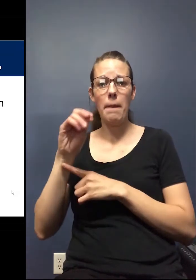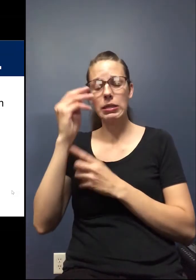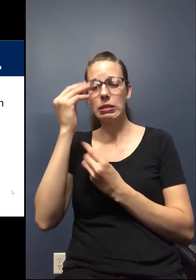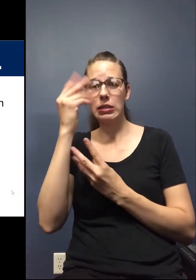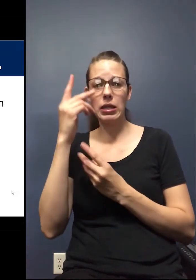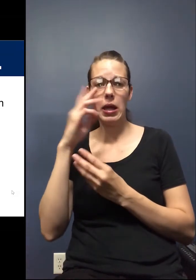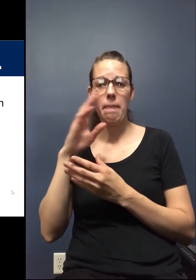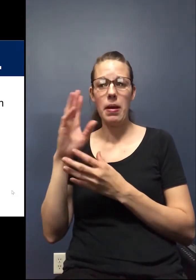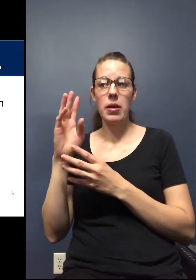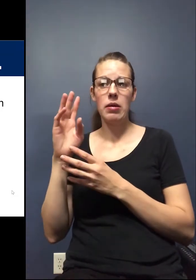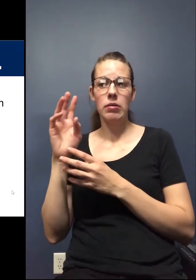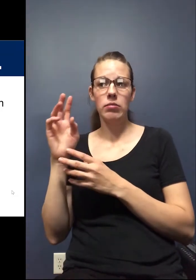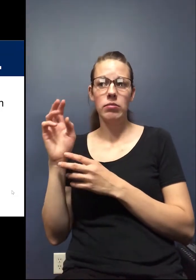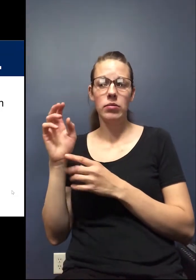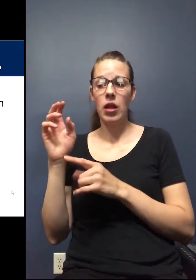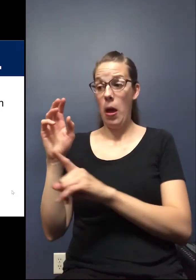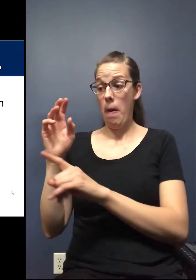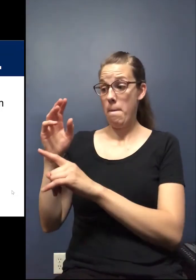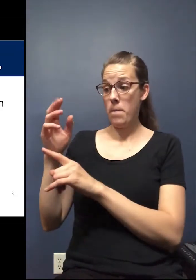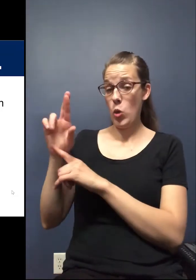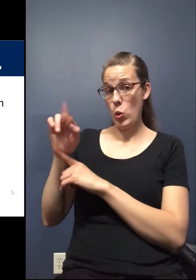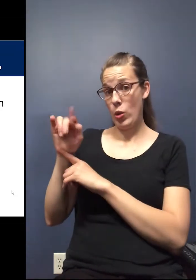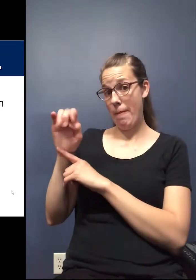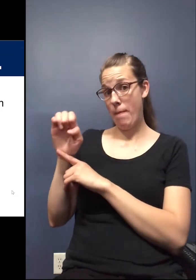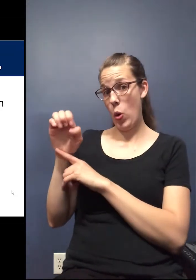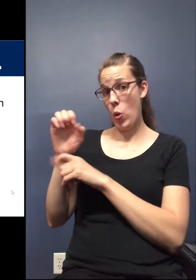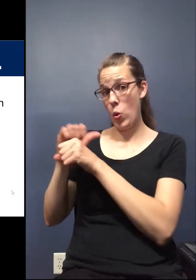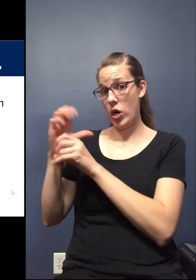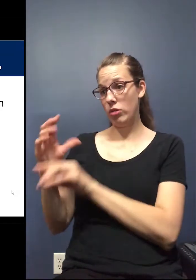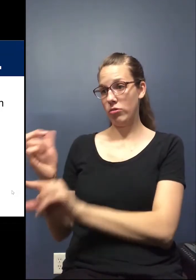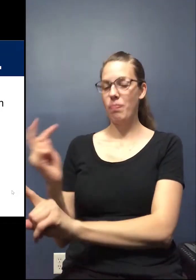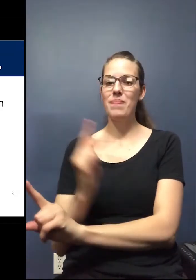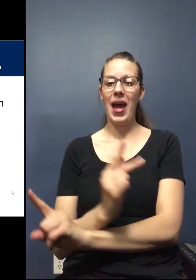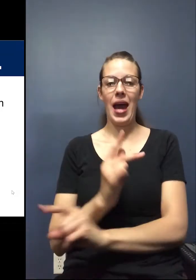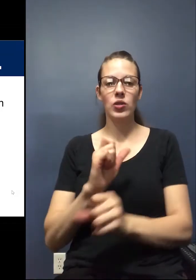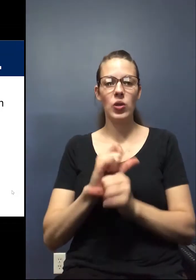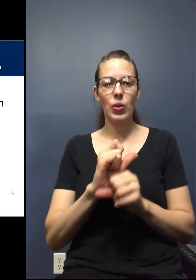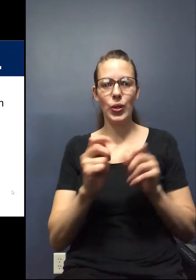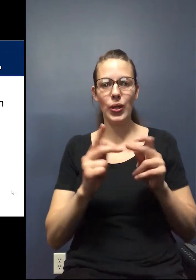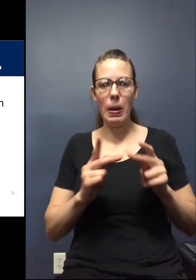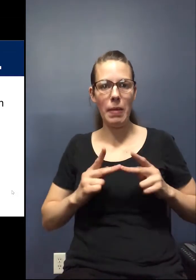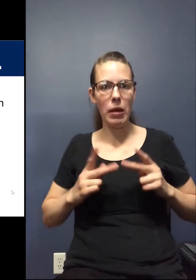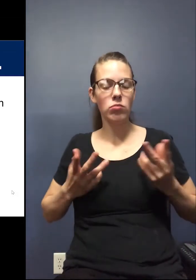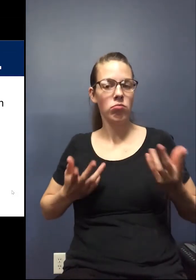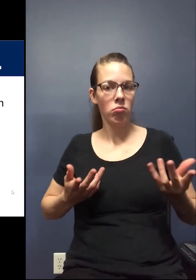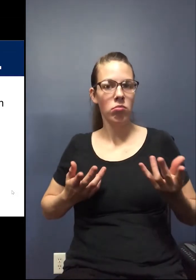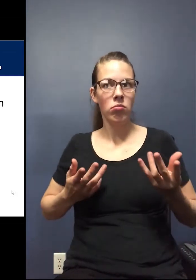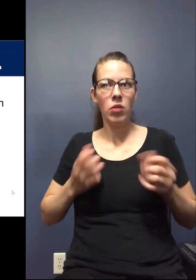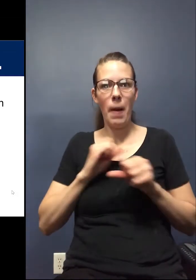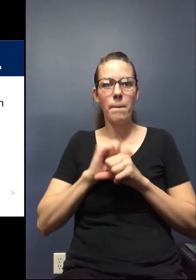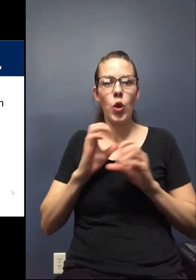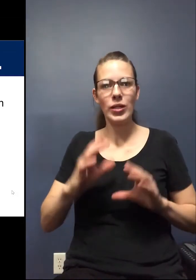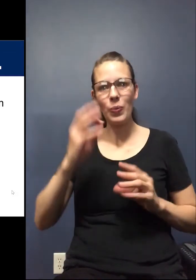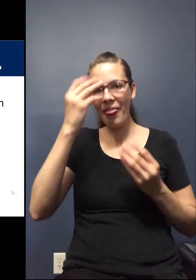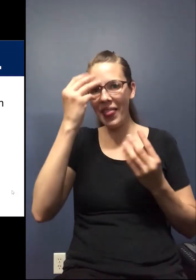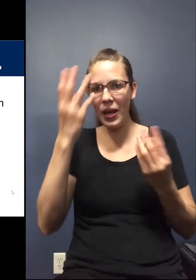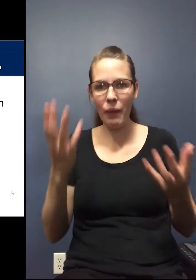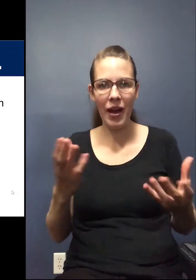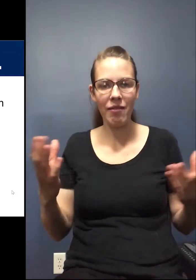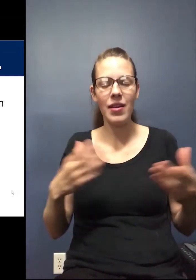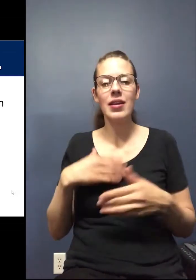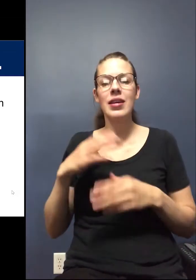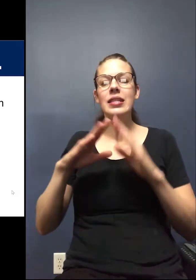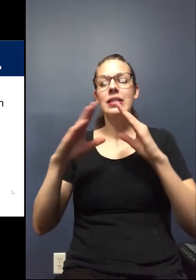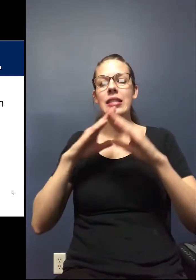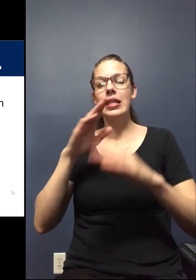consider maybe migrating remote workers back to the workplace? And so our